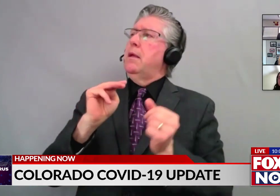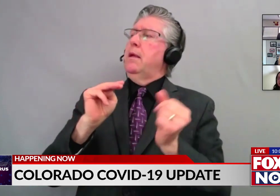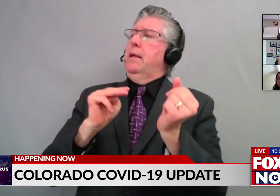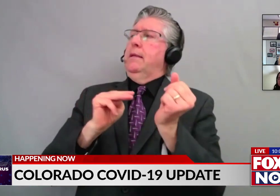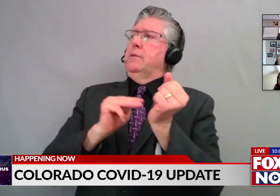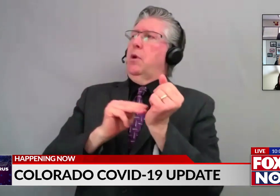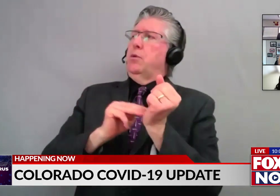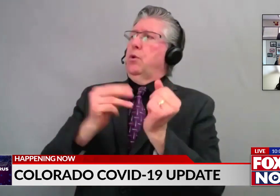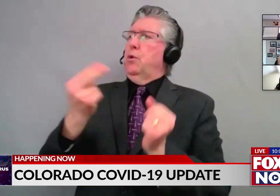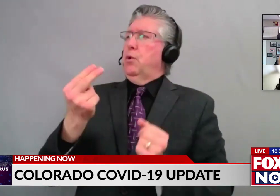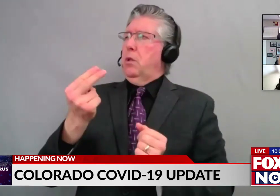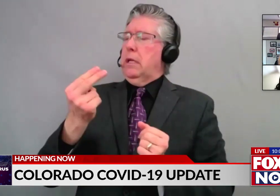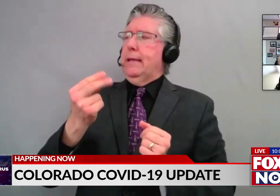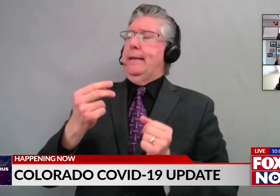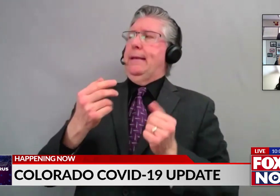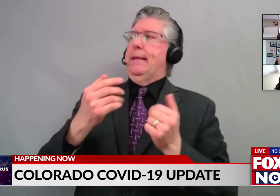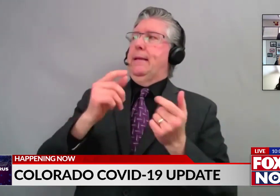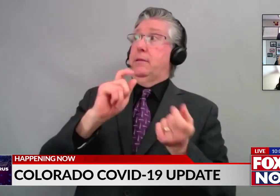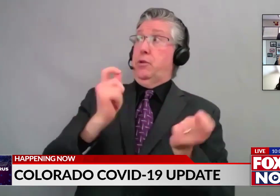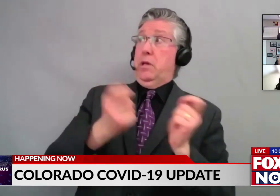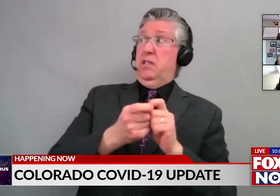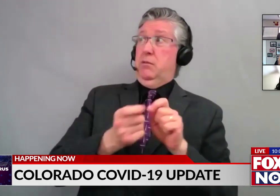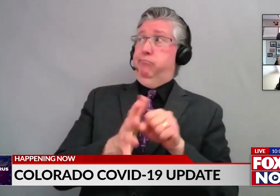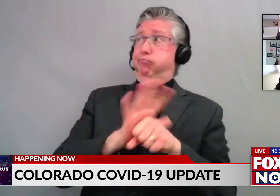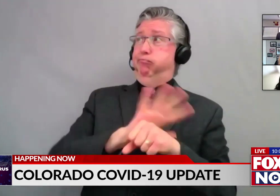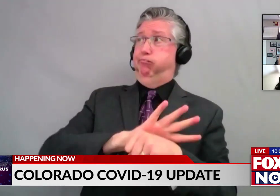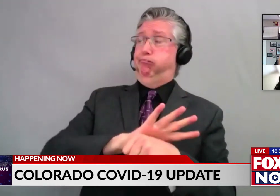we there yet, and how are things sitting by you?